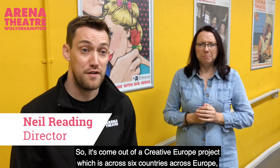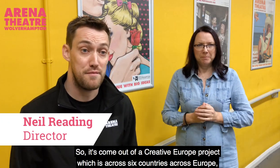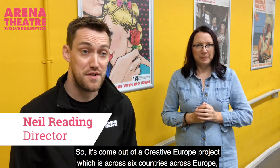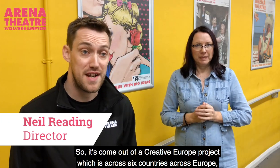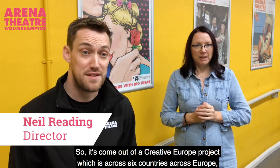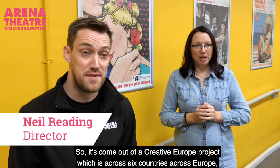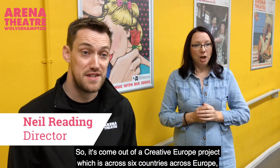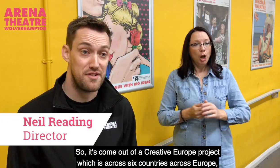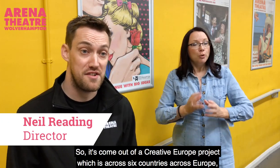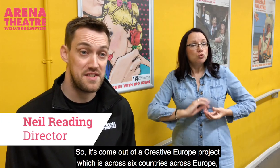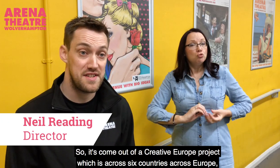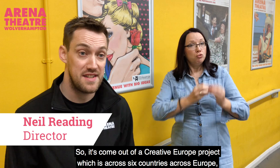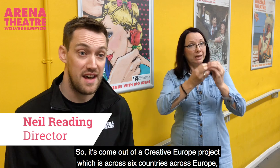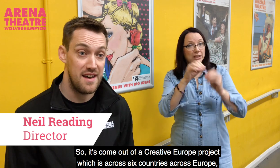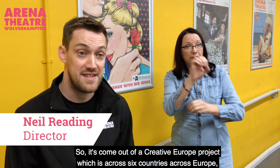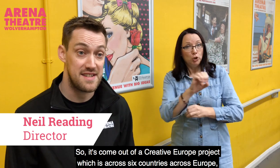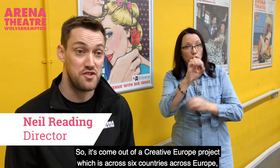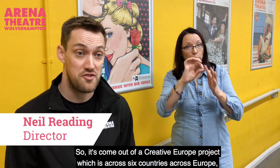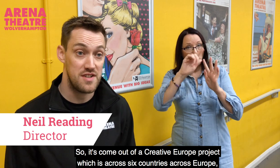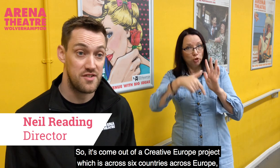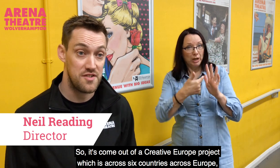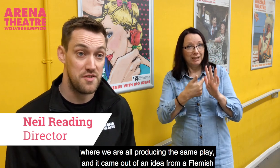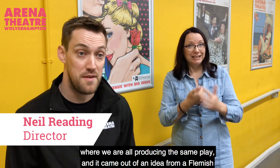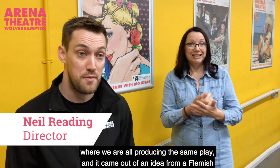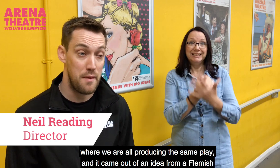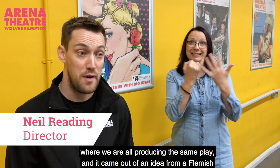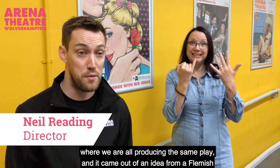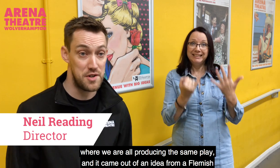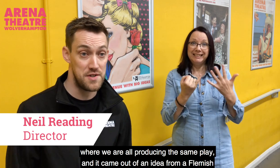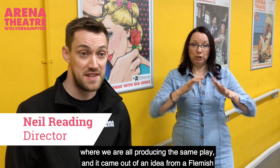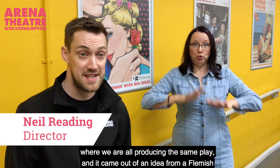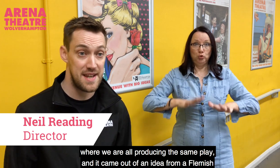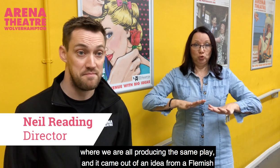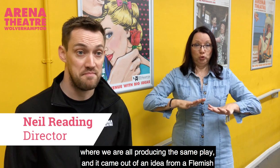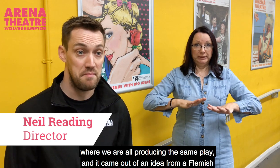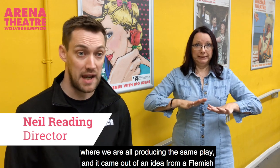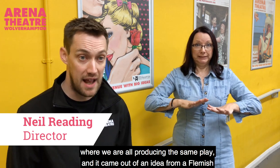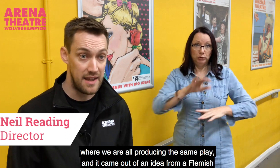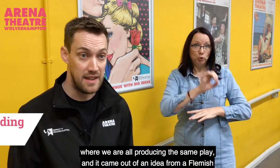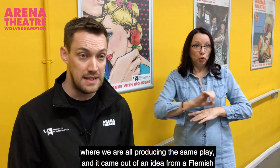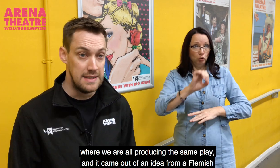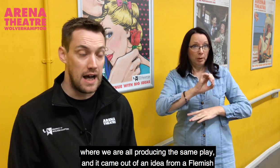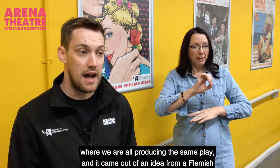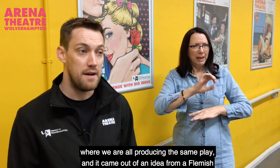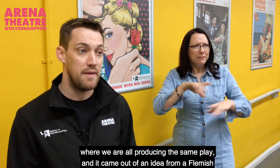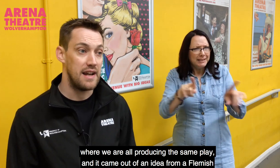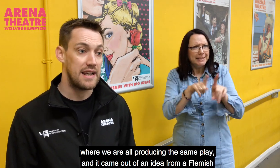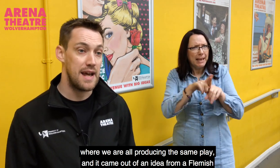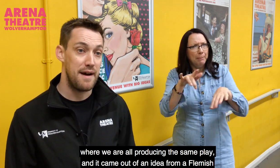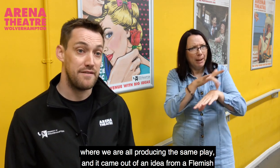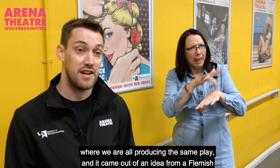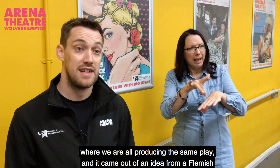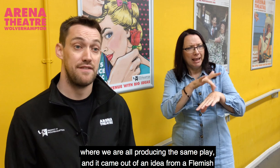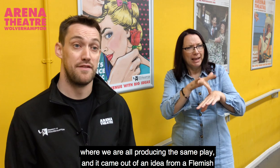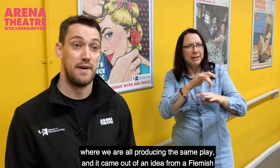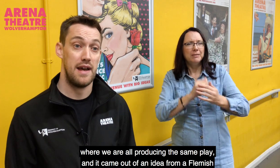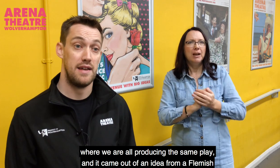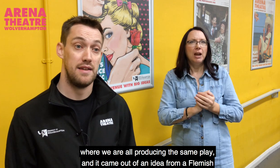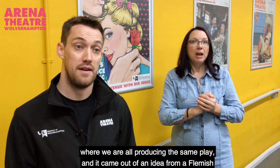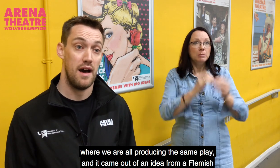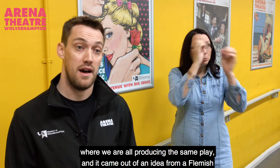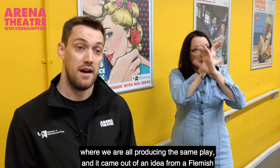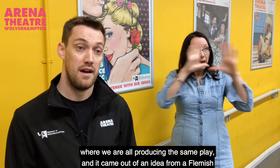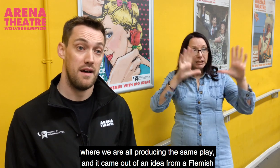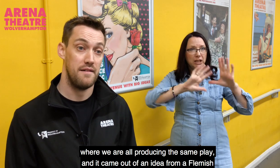of a creative Europe project which is across six countries across Europe where we're all producing the same play and it came out of an idea from